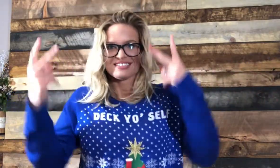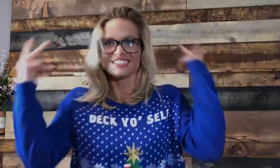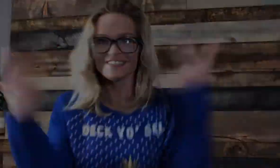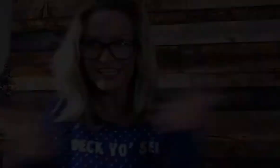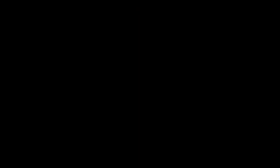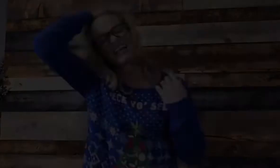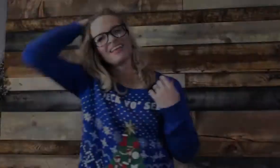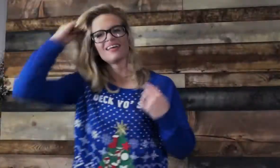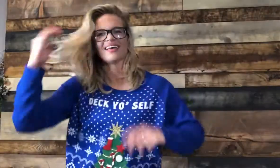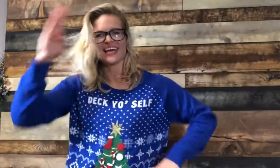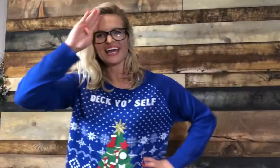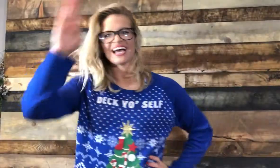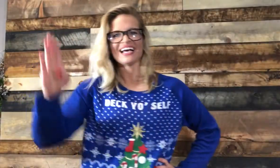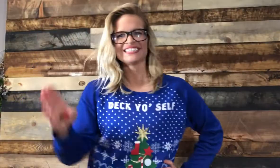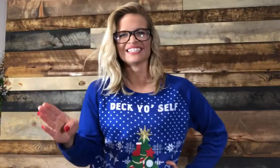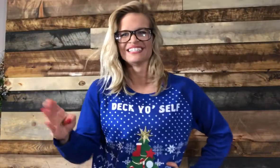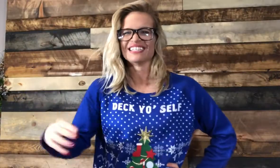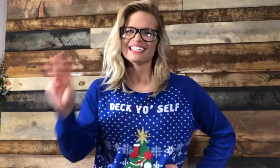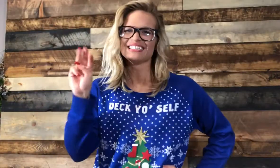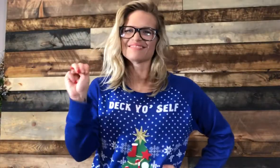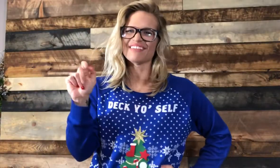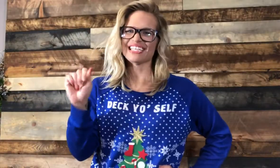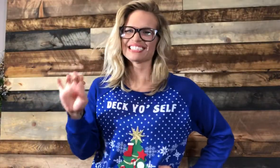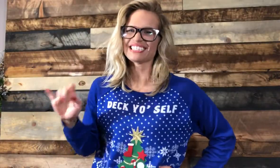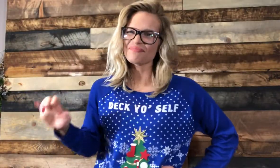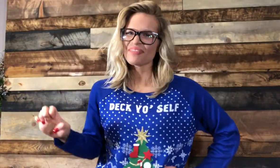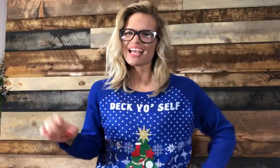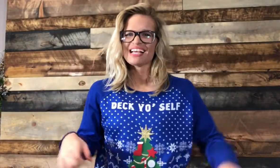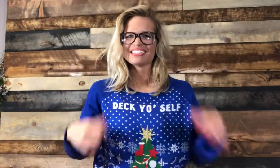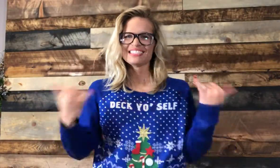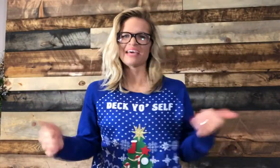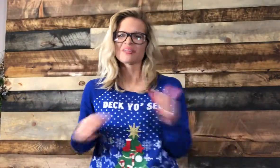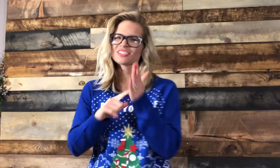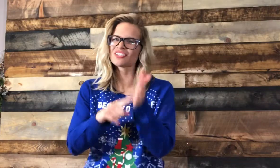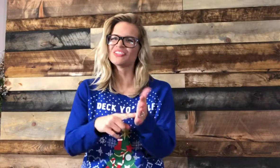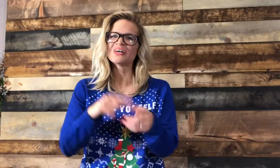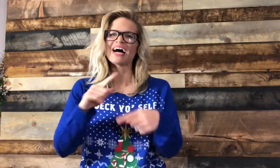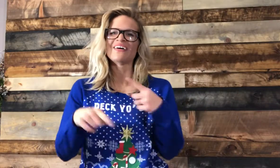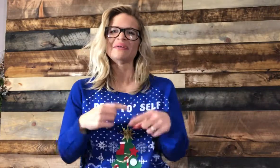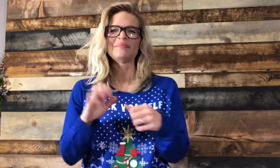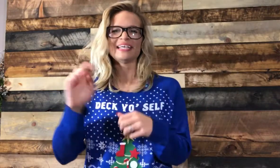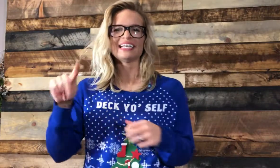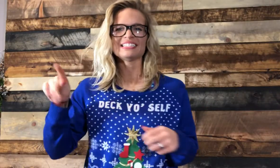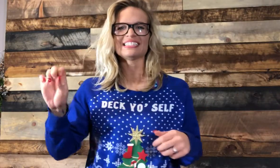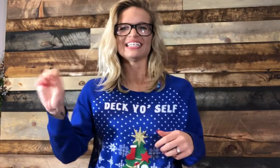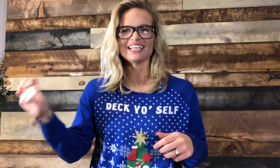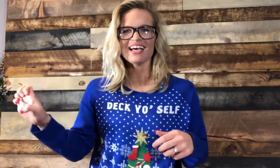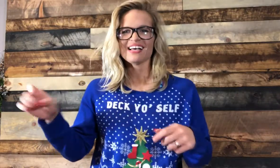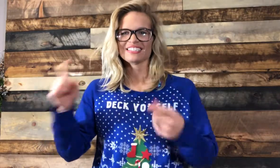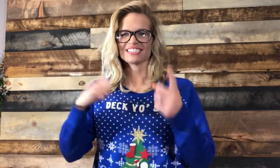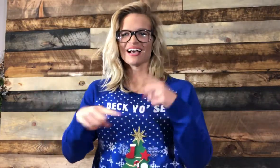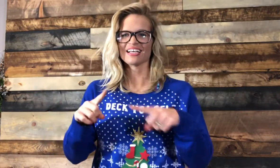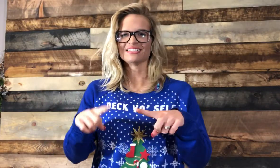Sick! Hey guys, it's Macy. Today I'm going to show you how I P.S.C. signed,